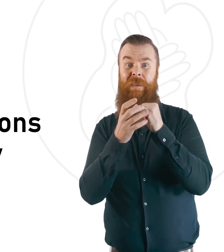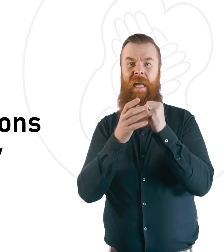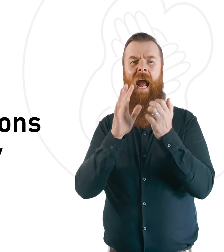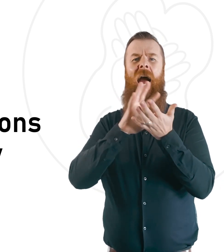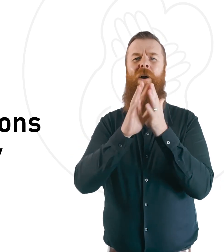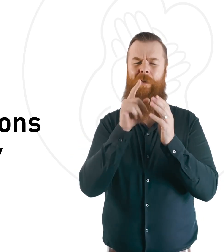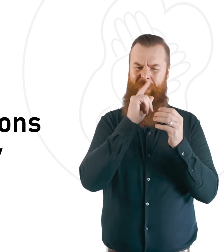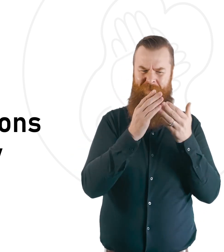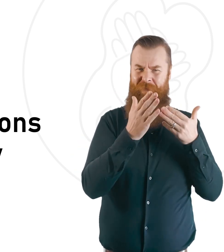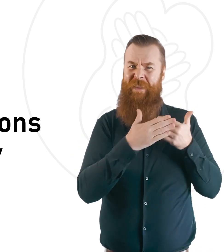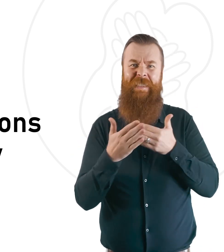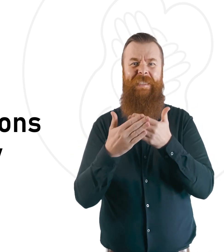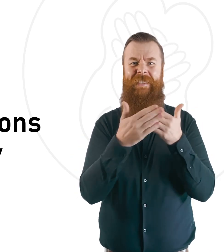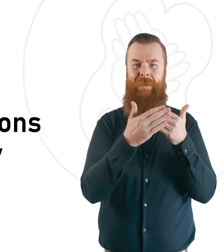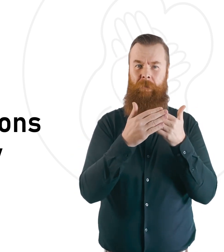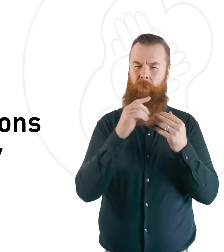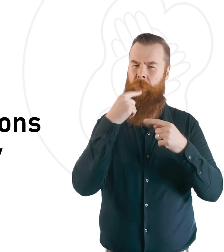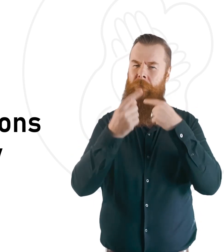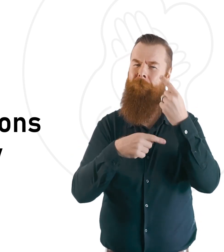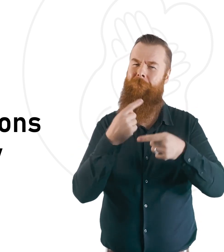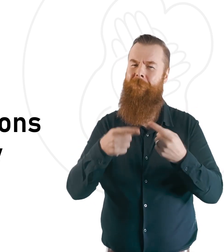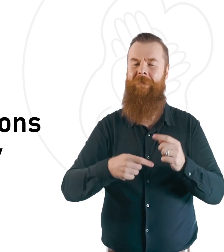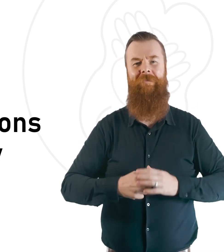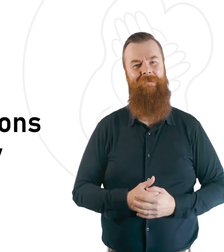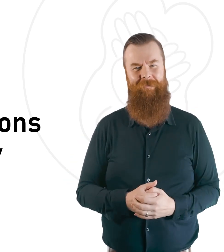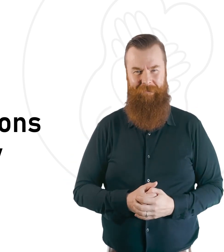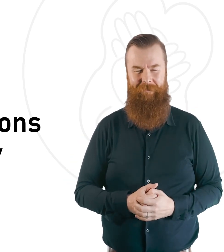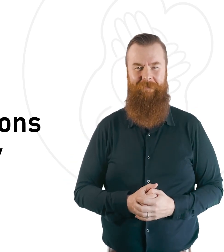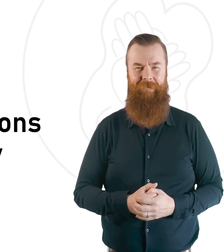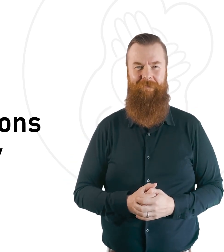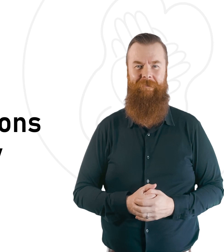Next, we will discuss ways that tooth decay can be treated.